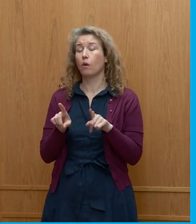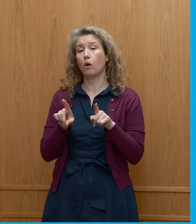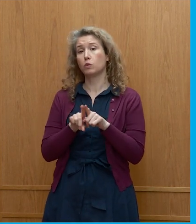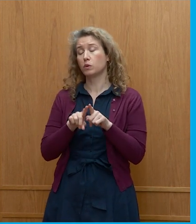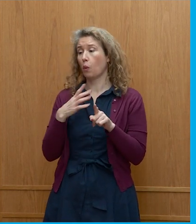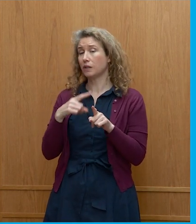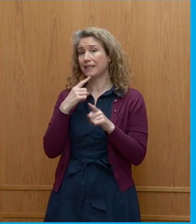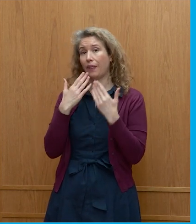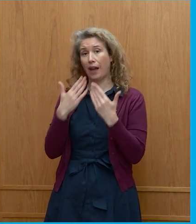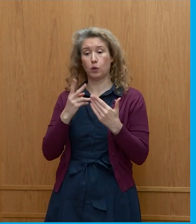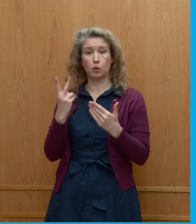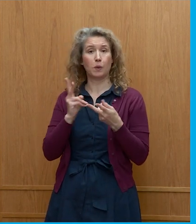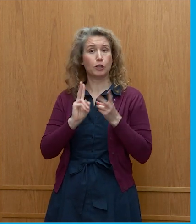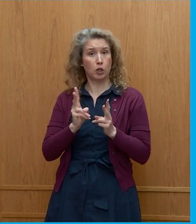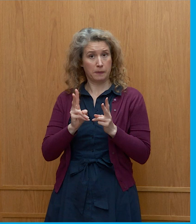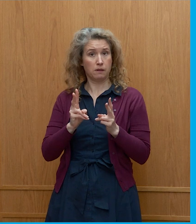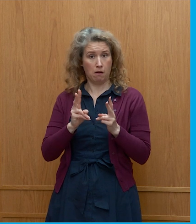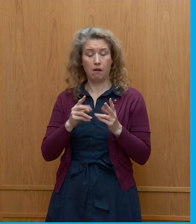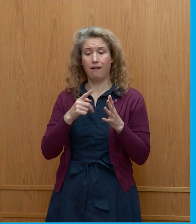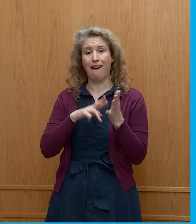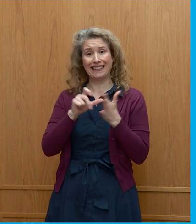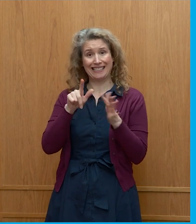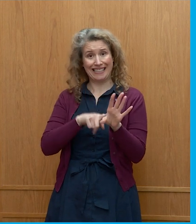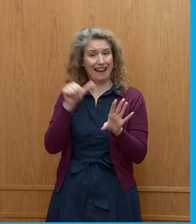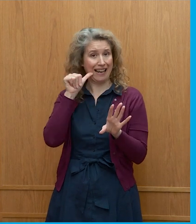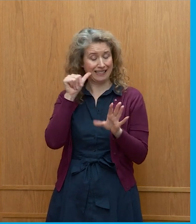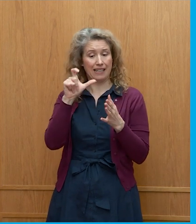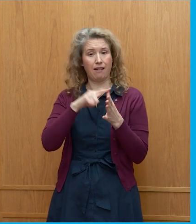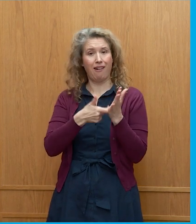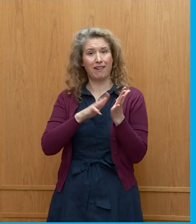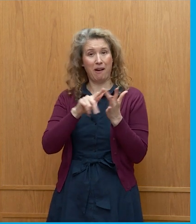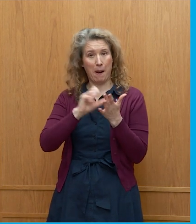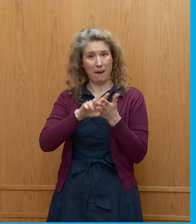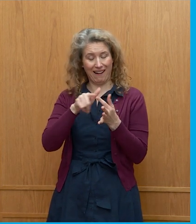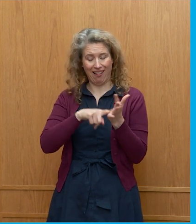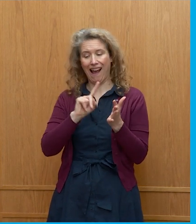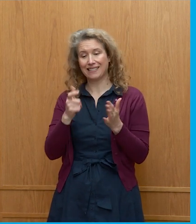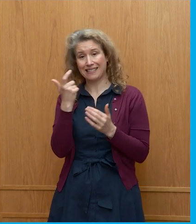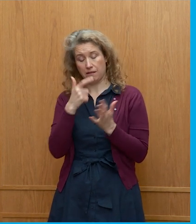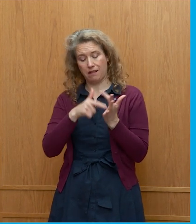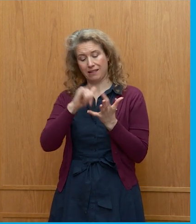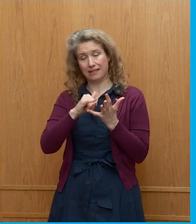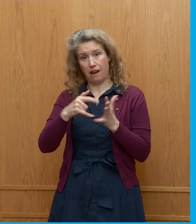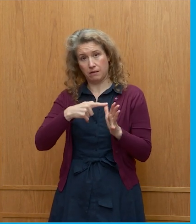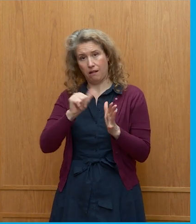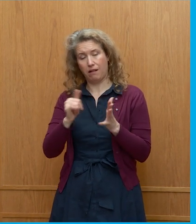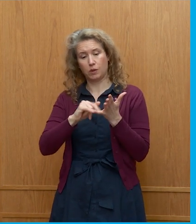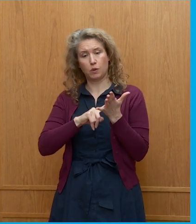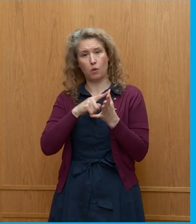thank our BSL interpreters, Andy Carmichael and Tessa Slaughter, for being here today.